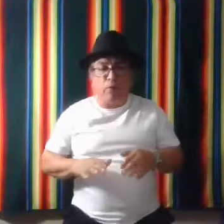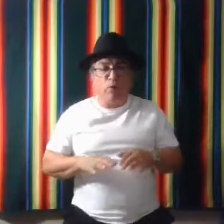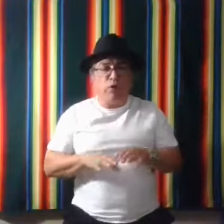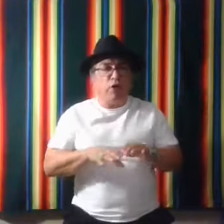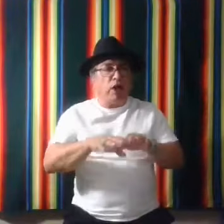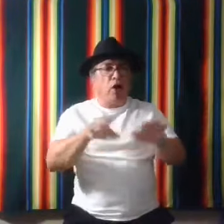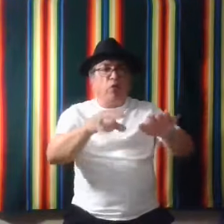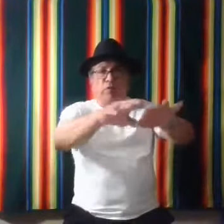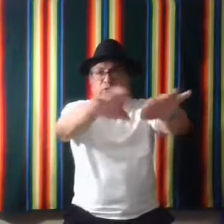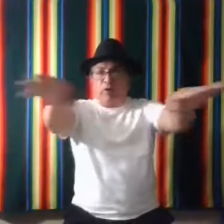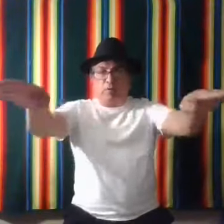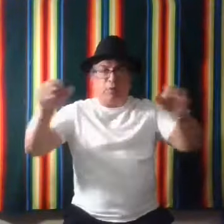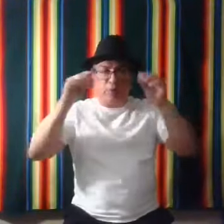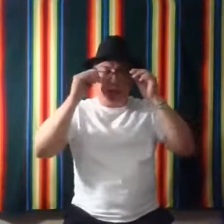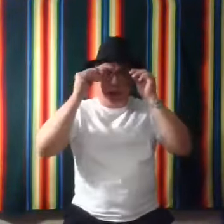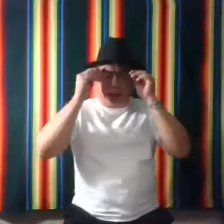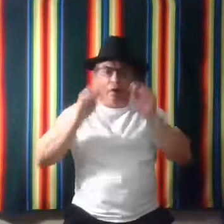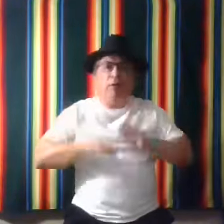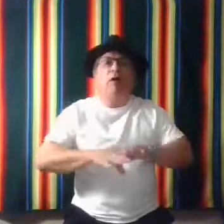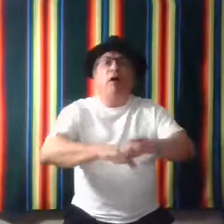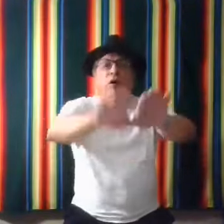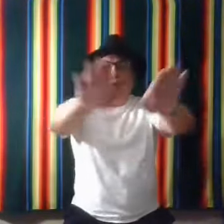when we're doing all referring to people sitting out there, all,